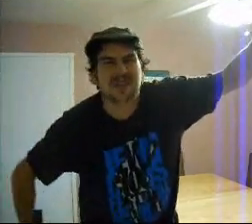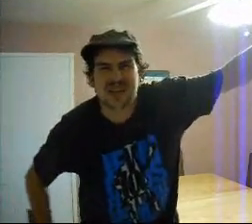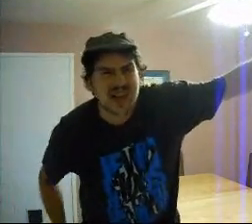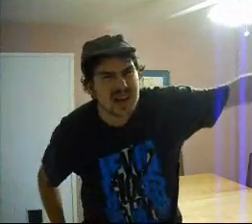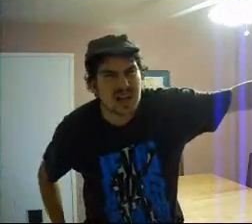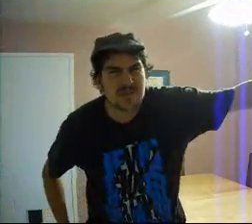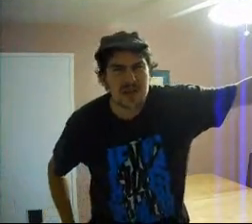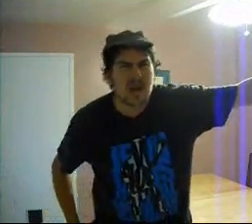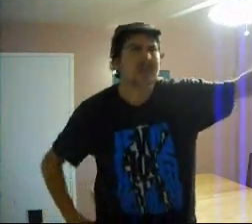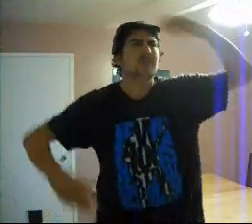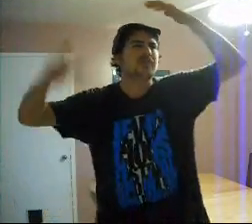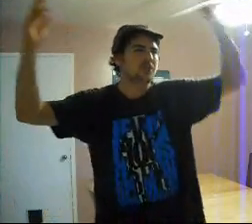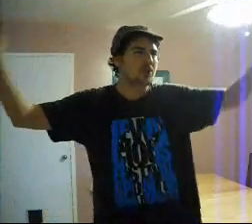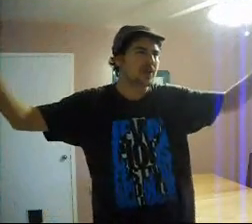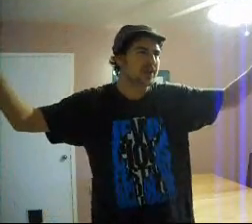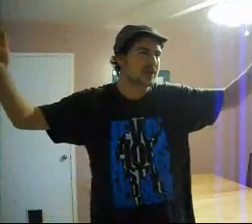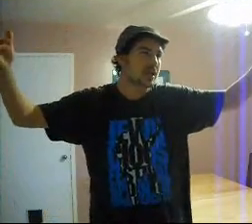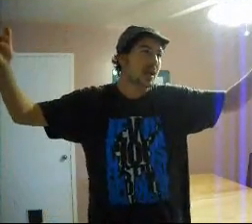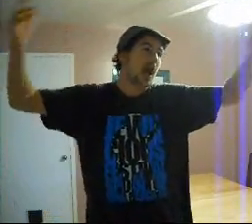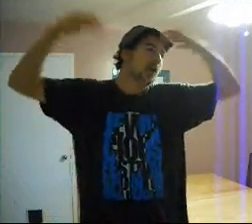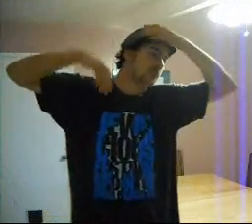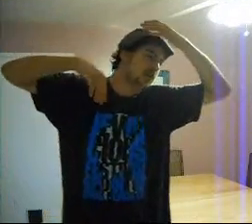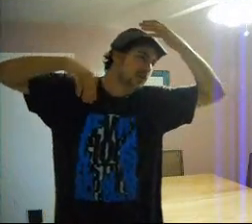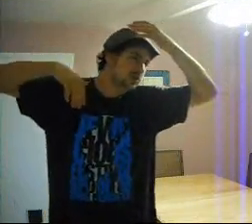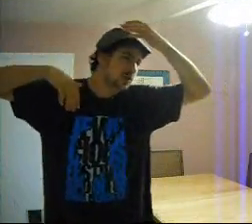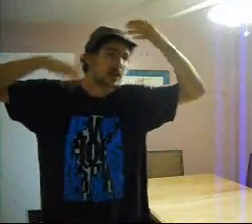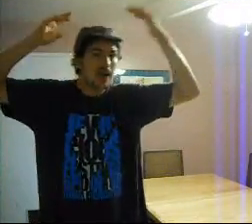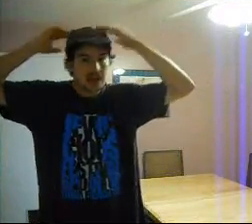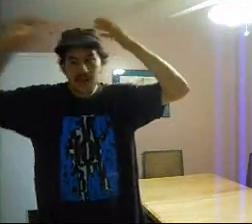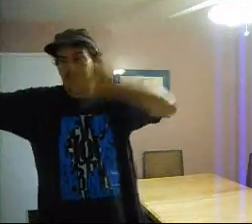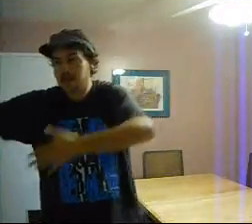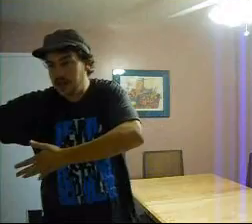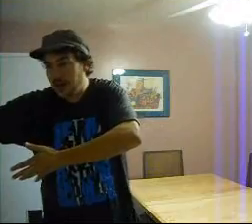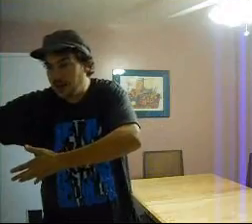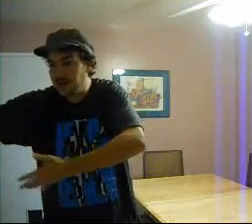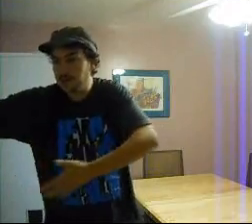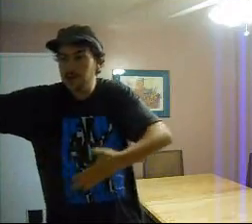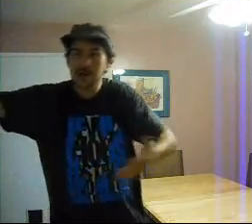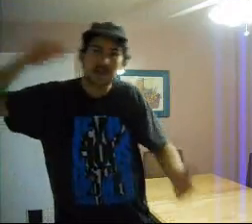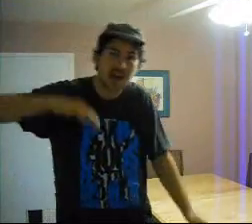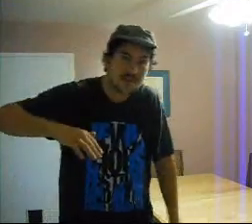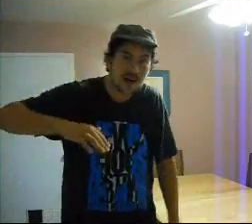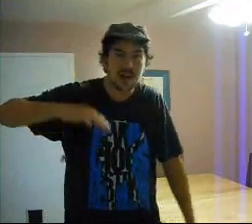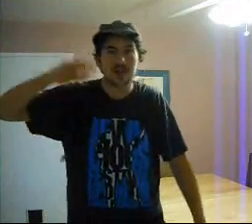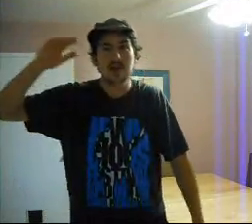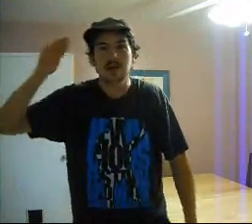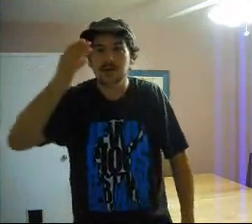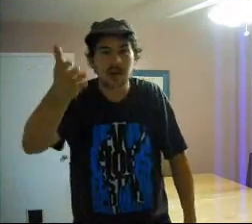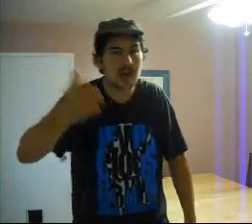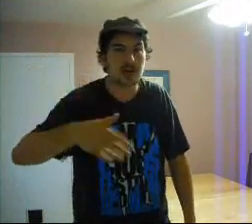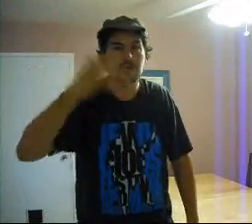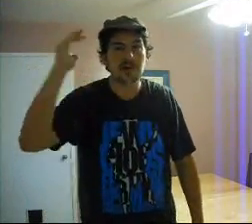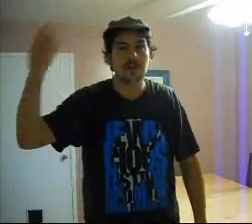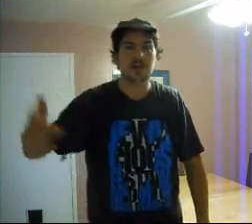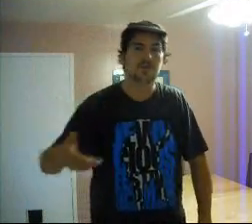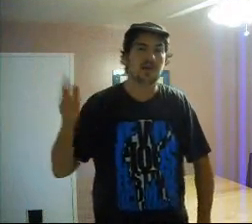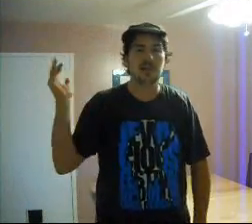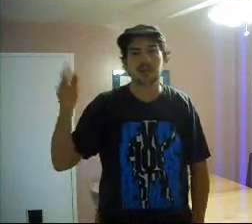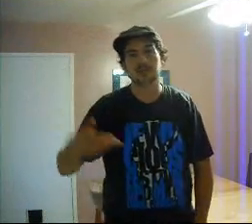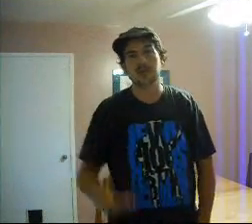said Yalabi Yabo? I know it's Rosh Kodesh. How do I know it's Rosh Kodesh? Because I've got to say Halal in the morning. It's a half Halal. Full Halal. Forget about it. Full Halal is one of those things.